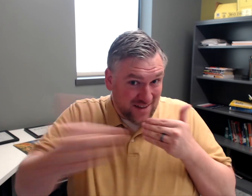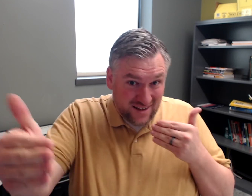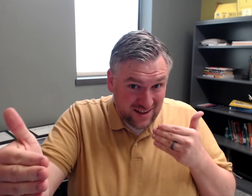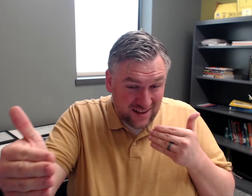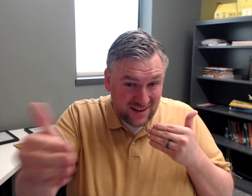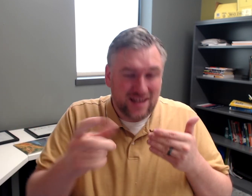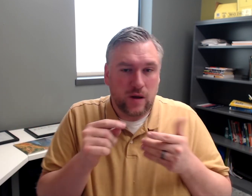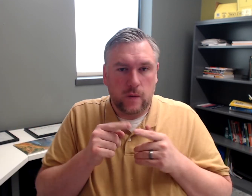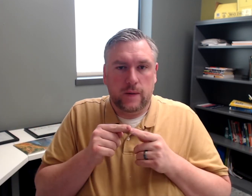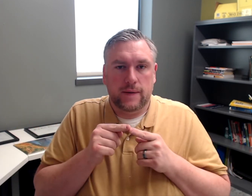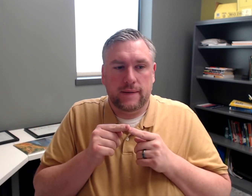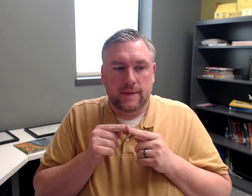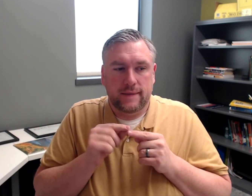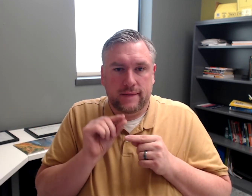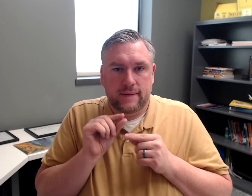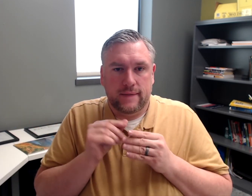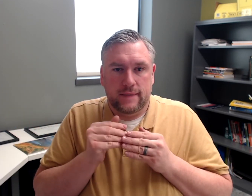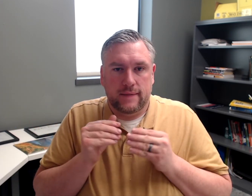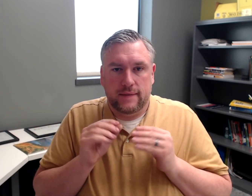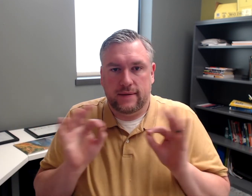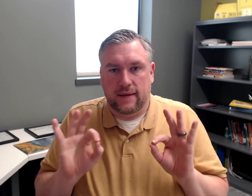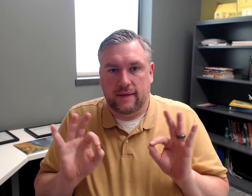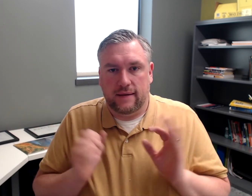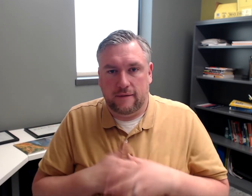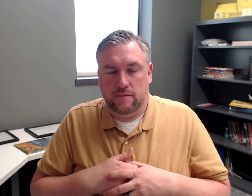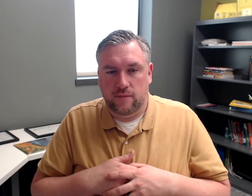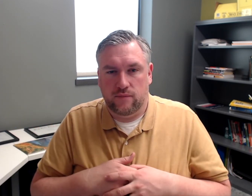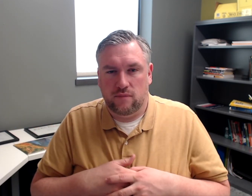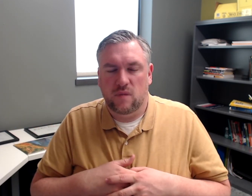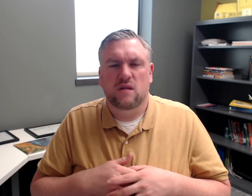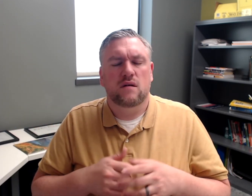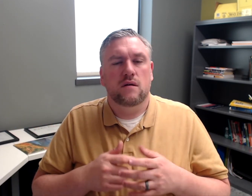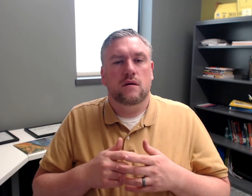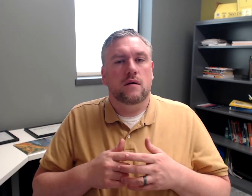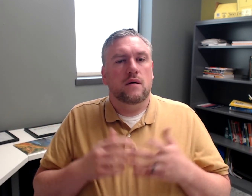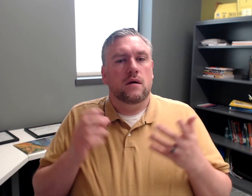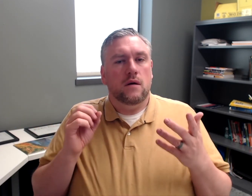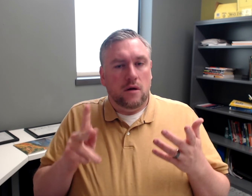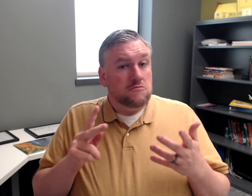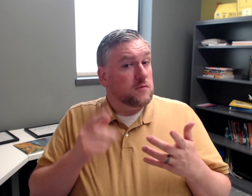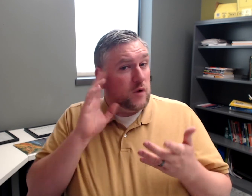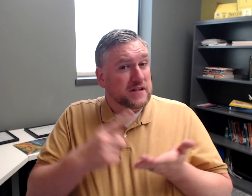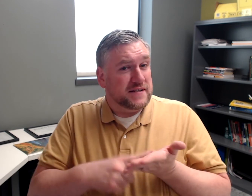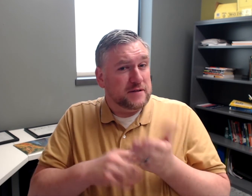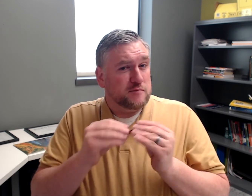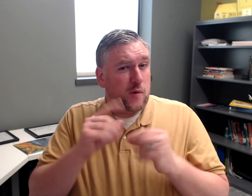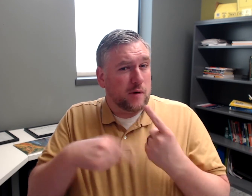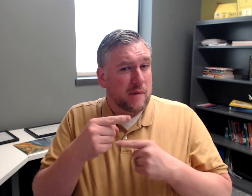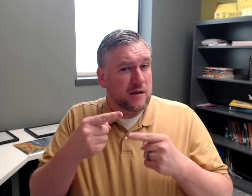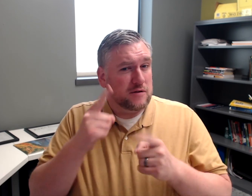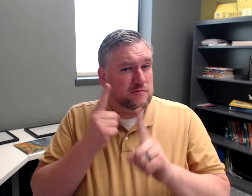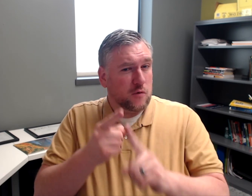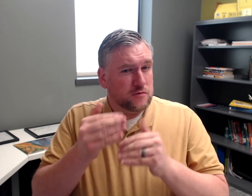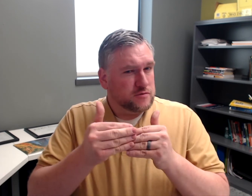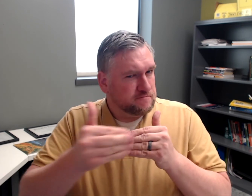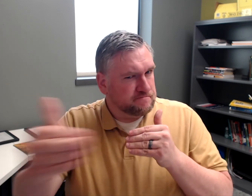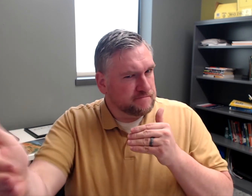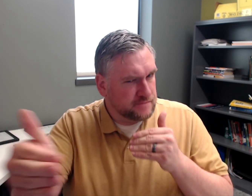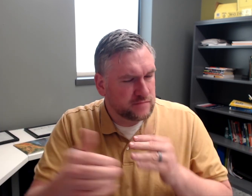So, also, you just always have to remember, is this goal going to help students in their life? Is it going to help them achieve a